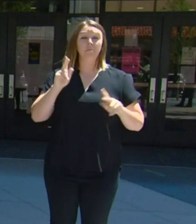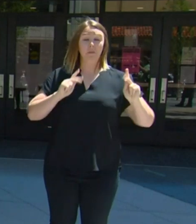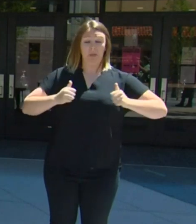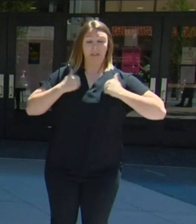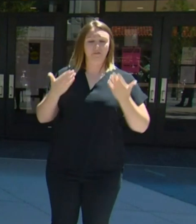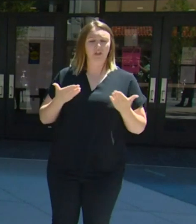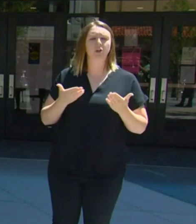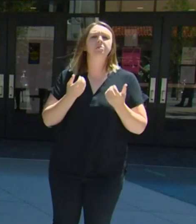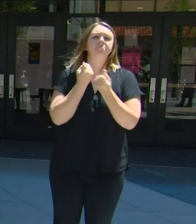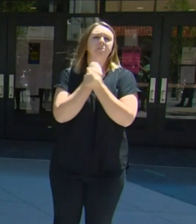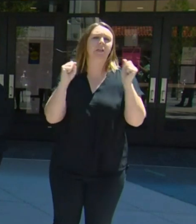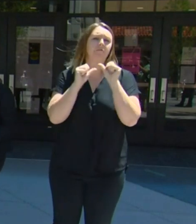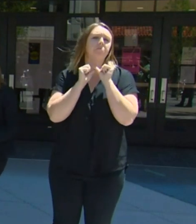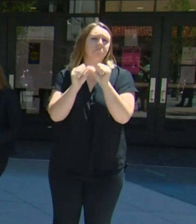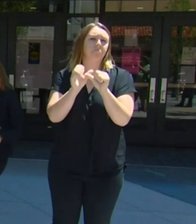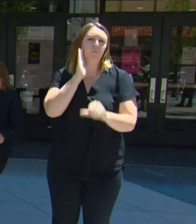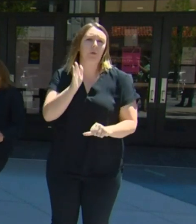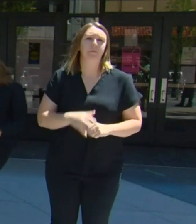Thank you Chief.